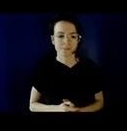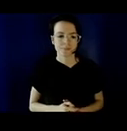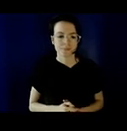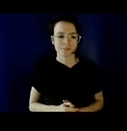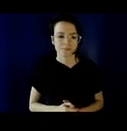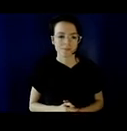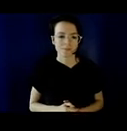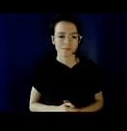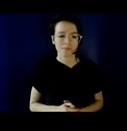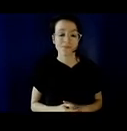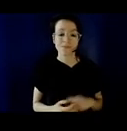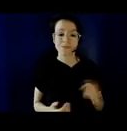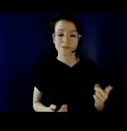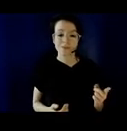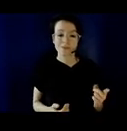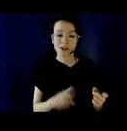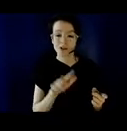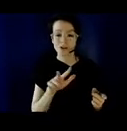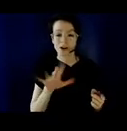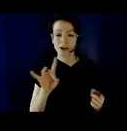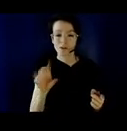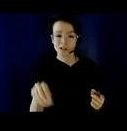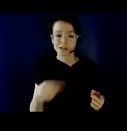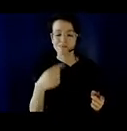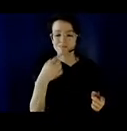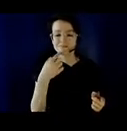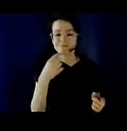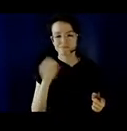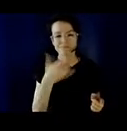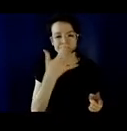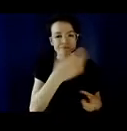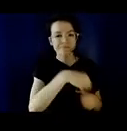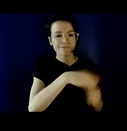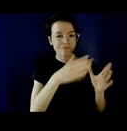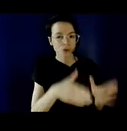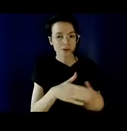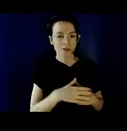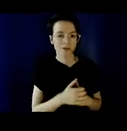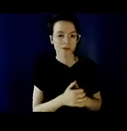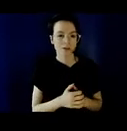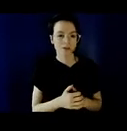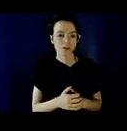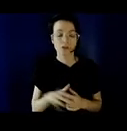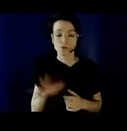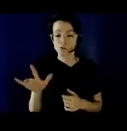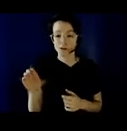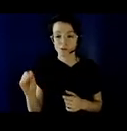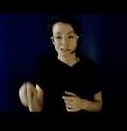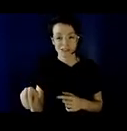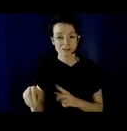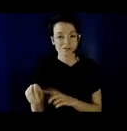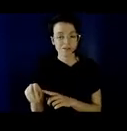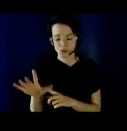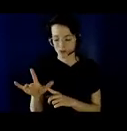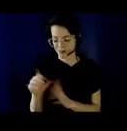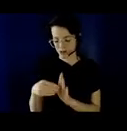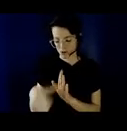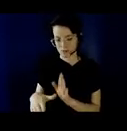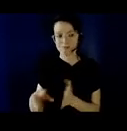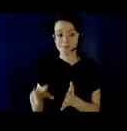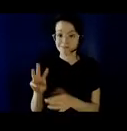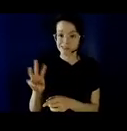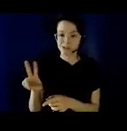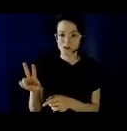The result was, that 15 students, 38%, preferred in-person, and 25 students,